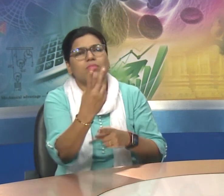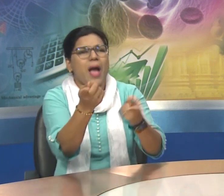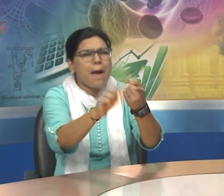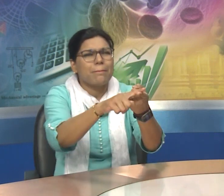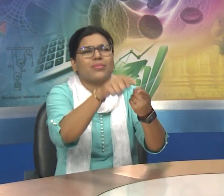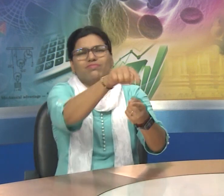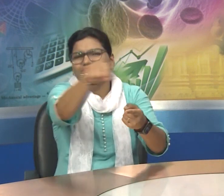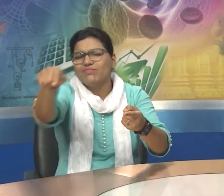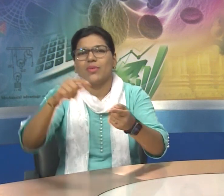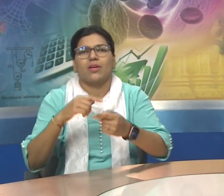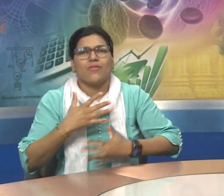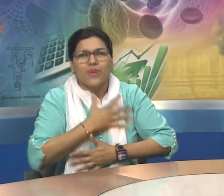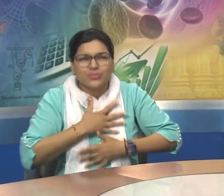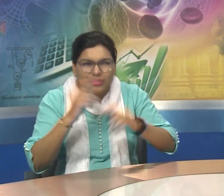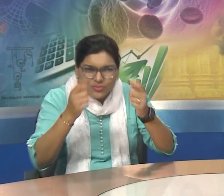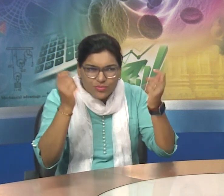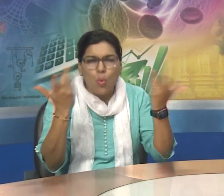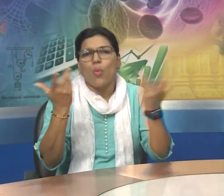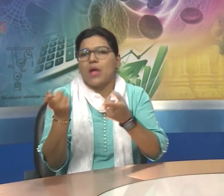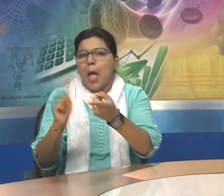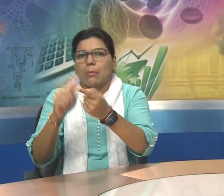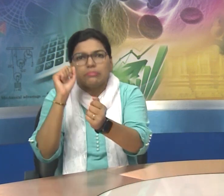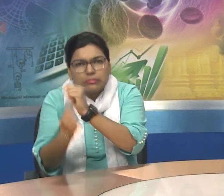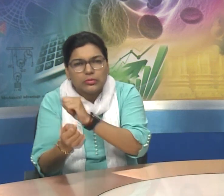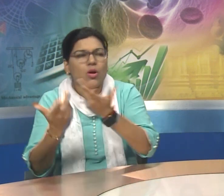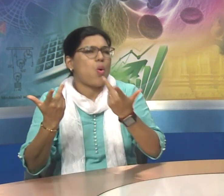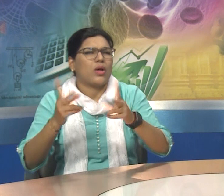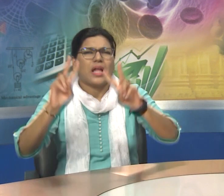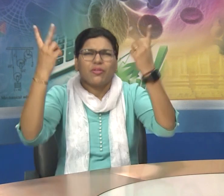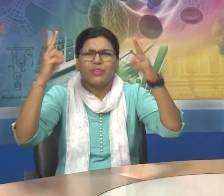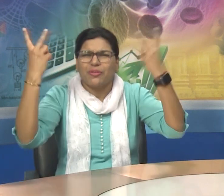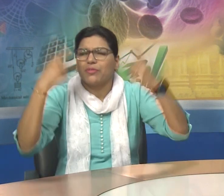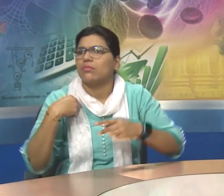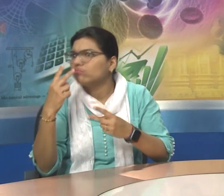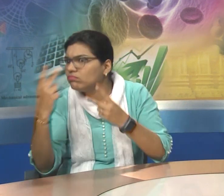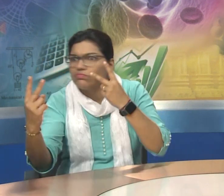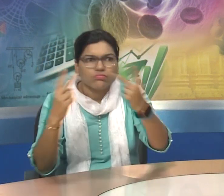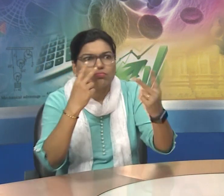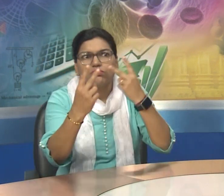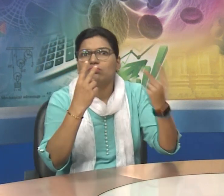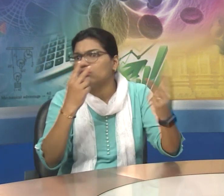You. On. Bulletin. Boards. Or. In. The. Board. Of. Your. Office.